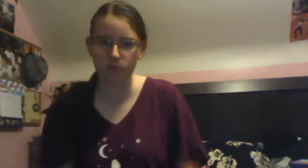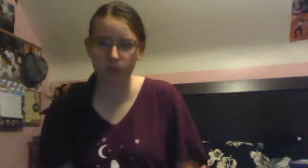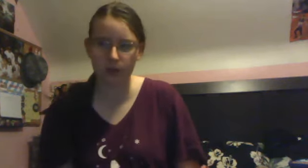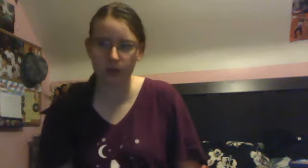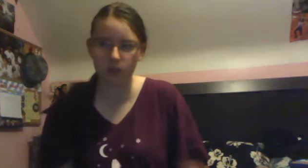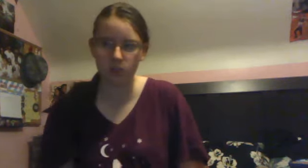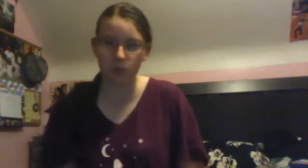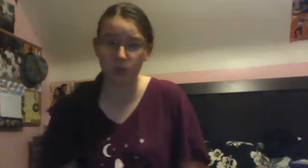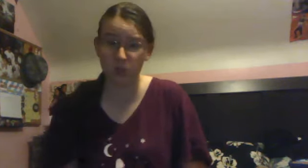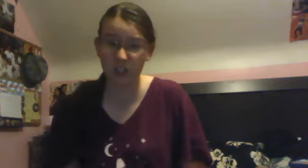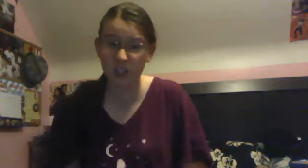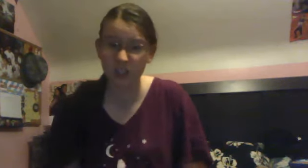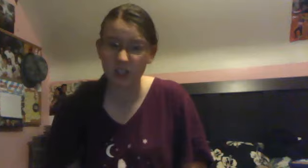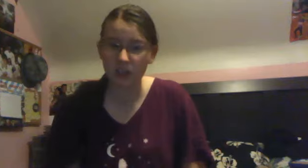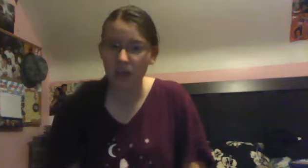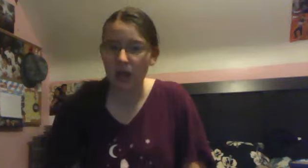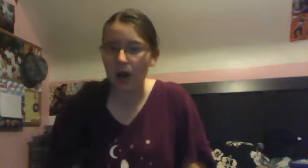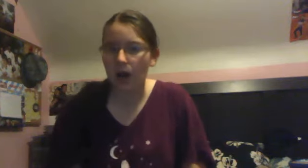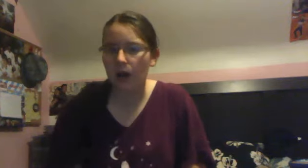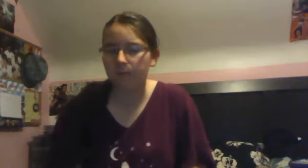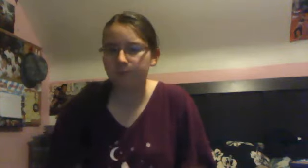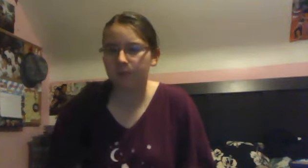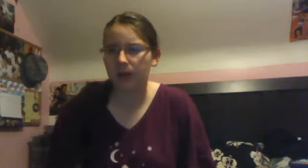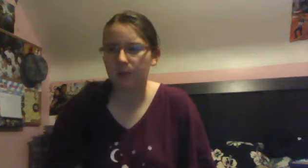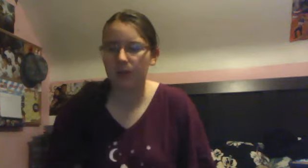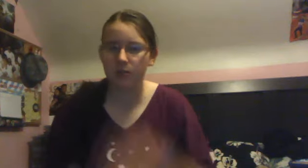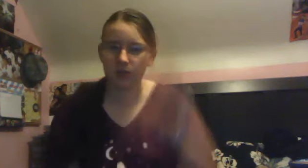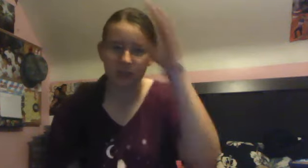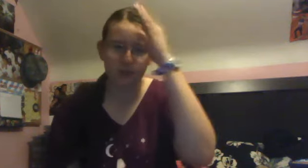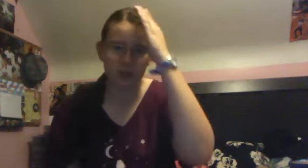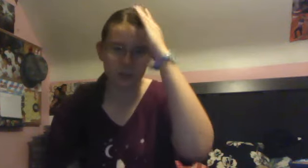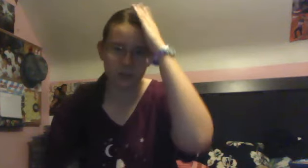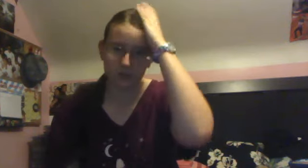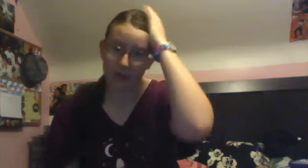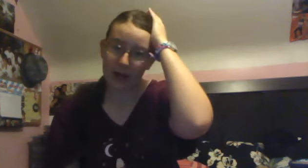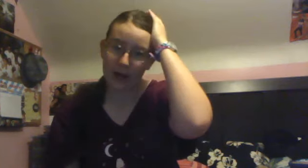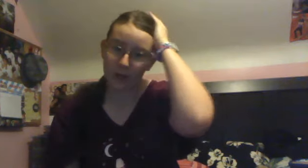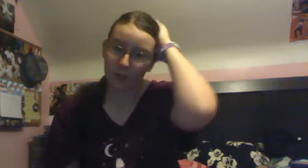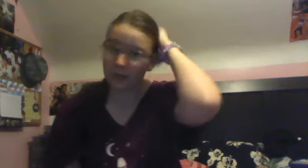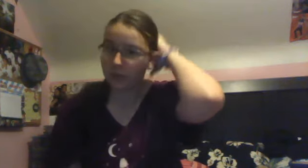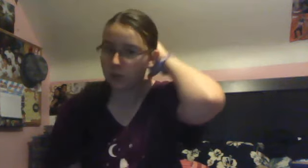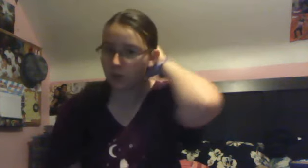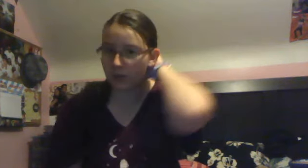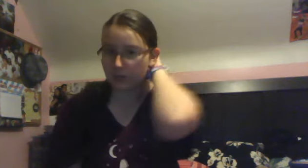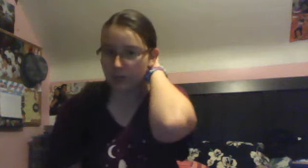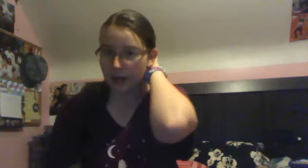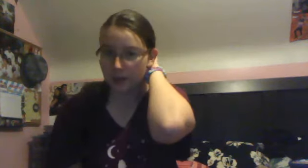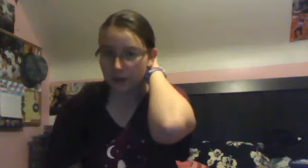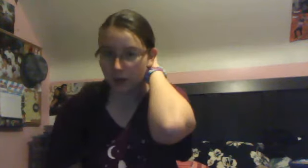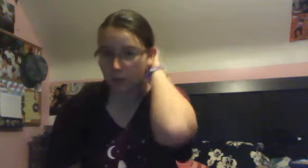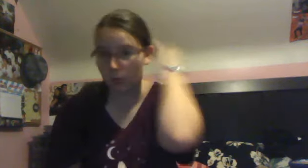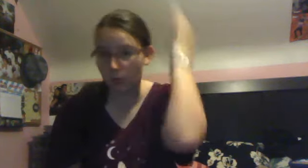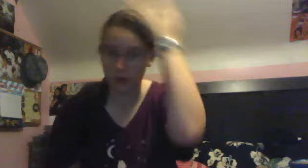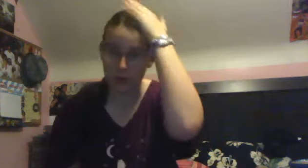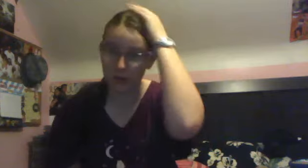think it's too much work. Um, but I do like the fact of my hair being so flat on my head that I don't have to worry about anything.